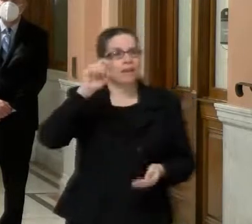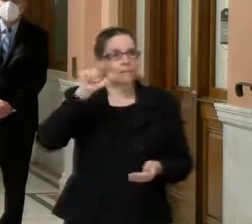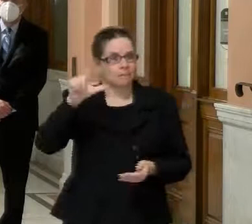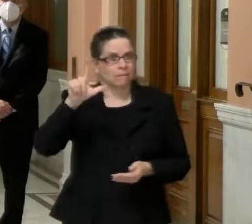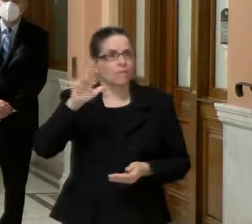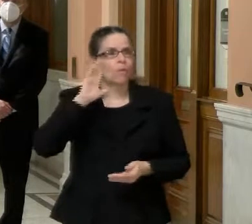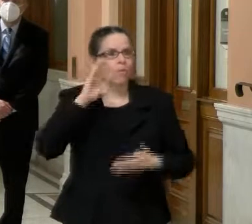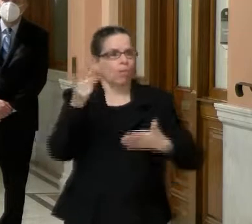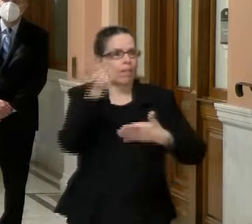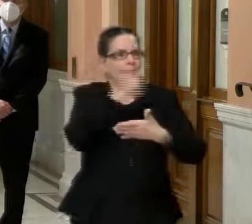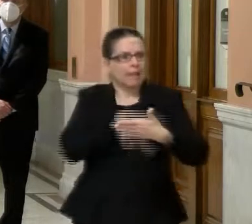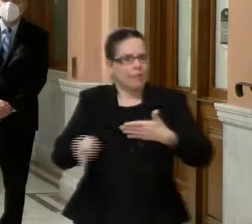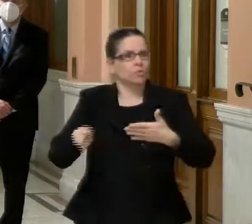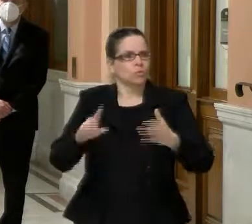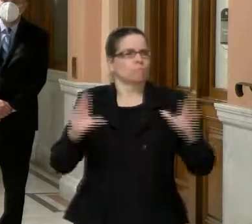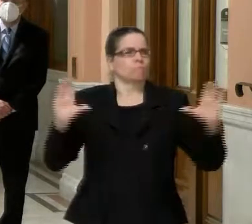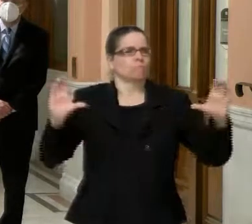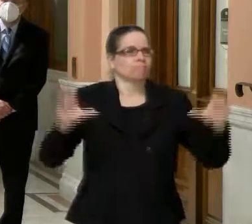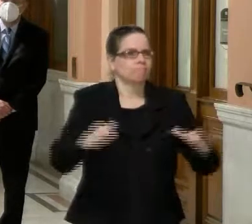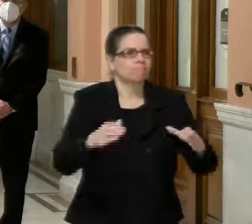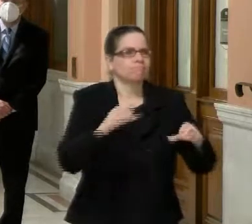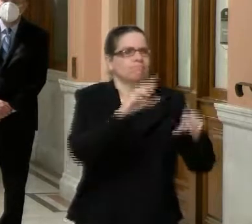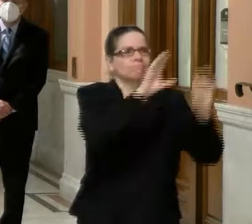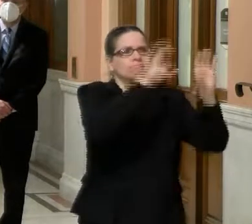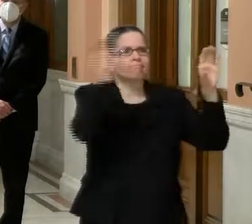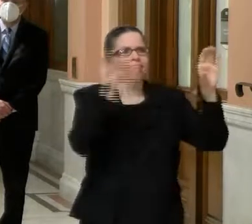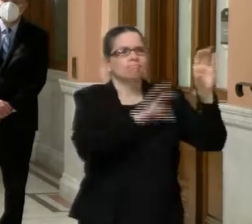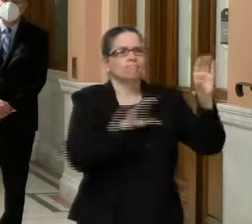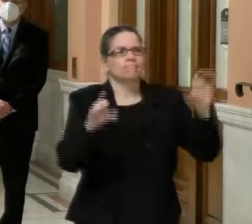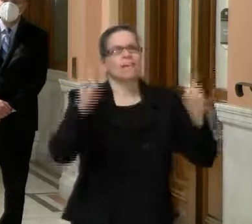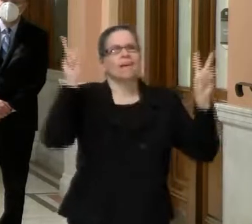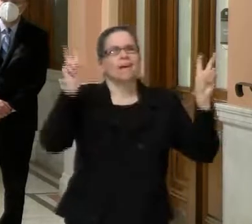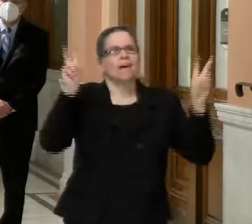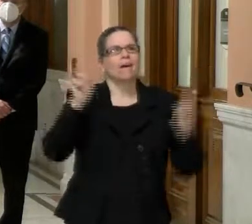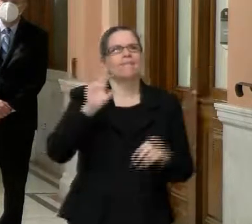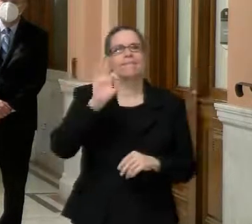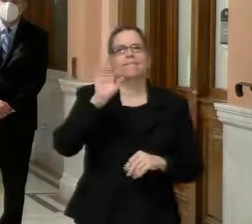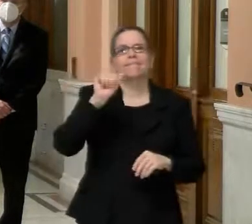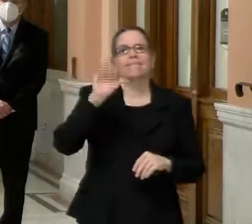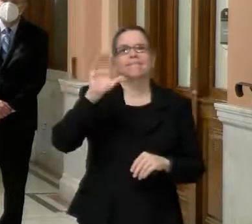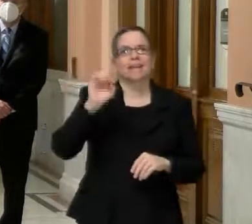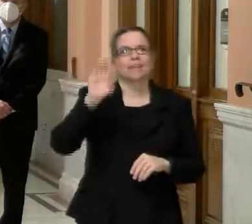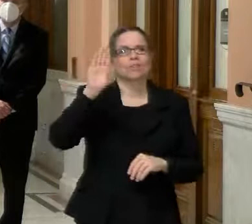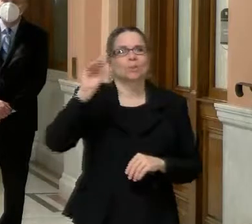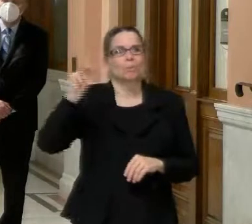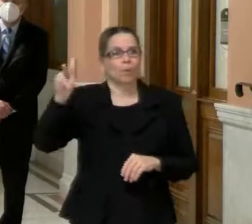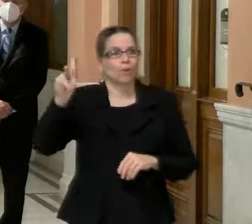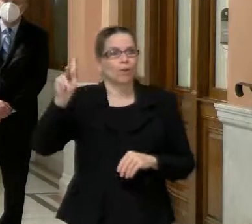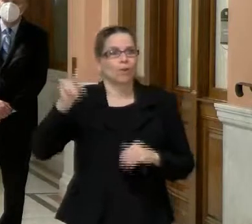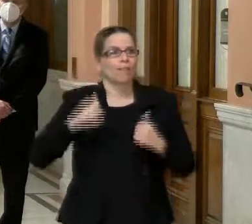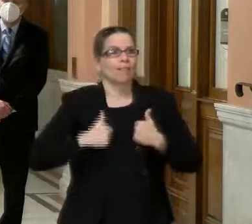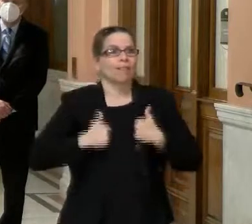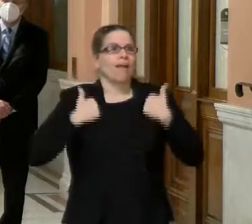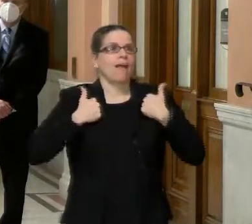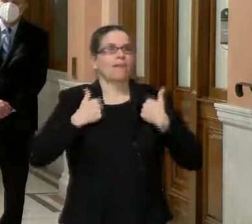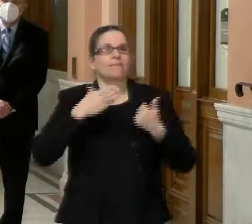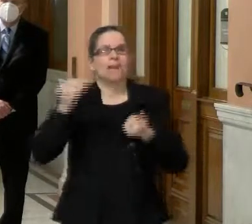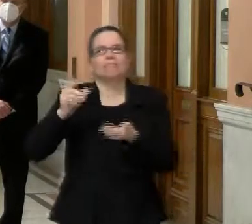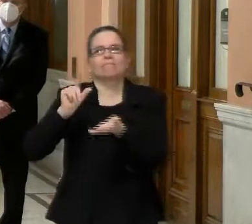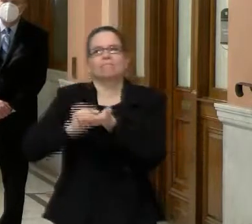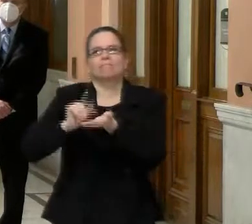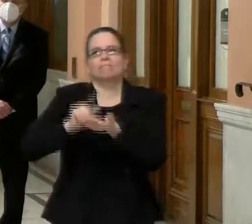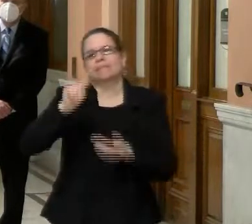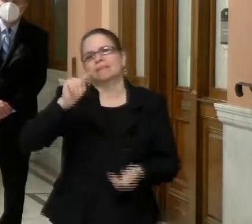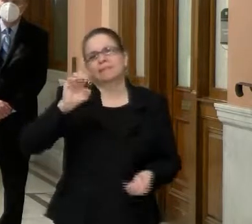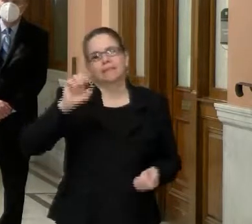we'll be doing a Facebook live town hall meeting, uh, with the Telegram and Gazette, um, that hopefully will allow